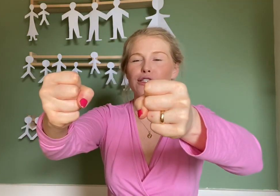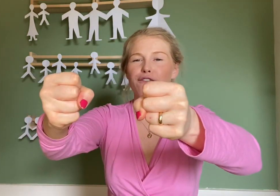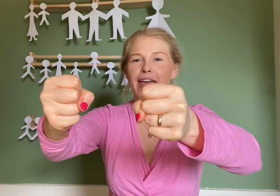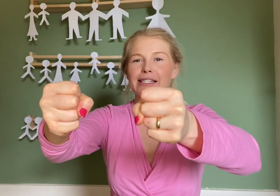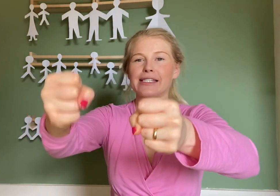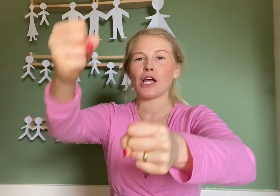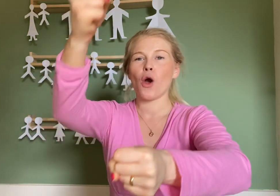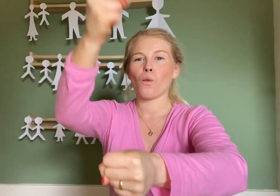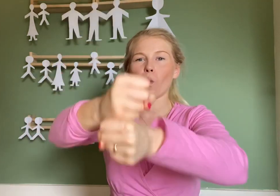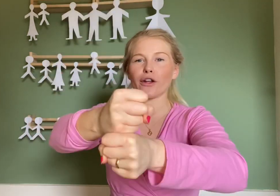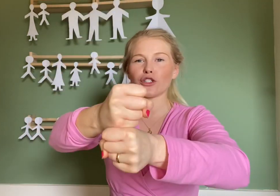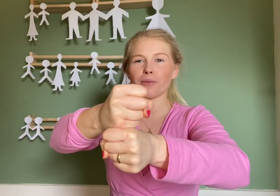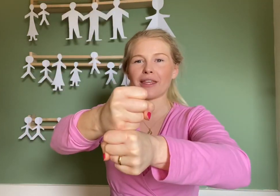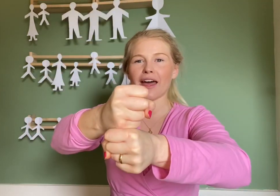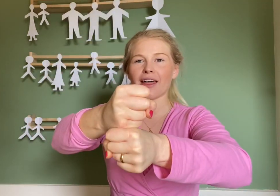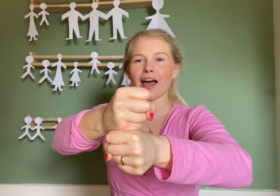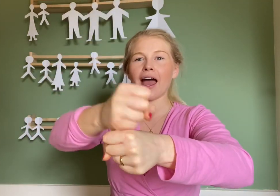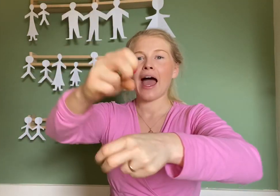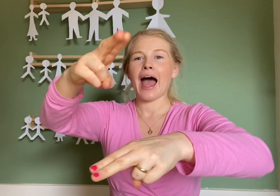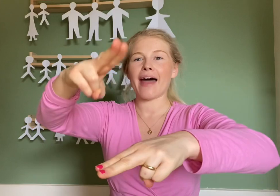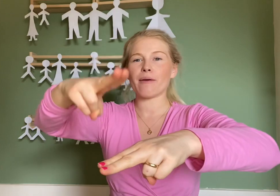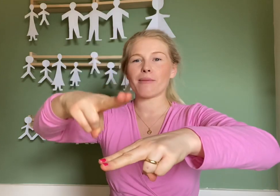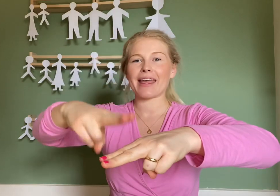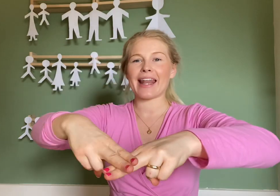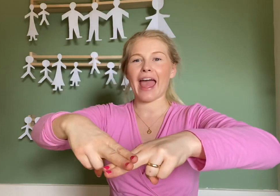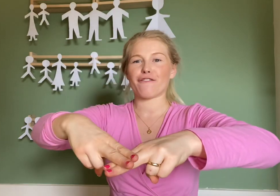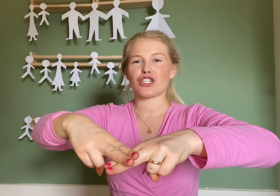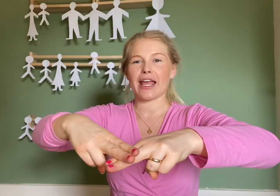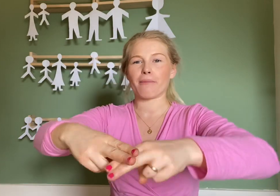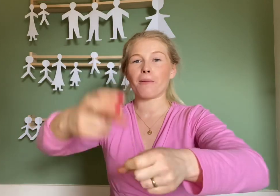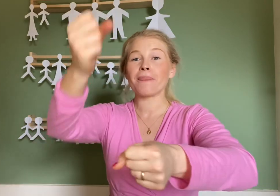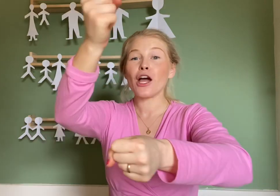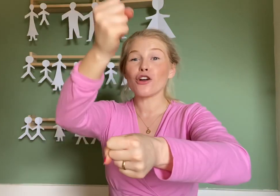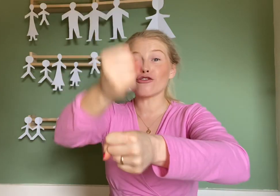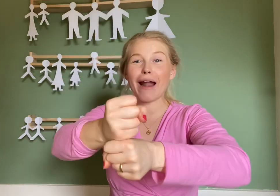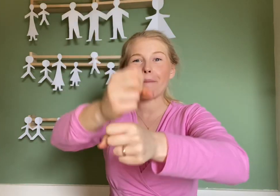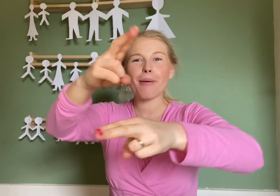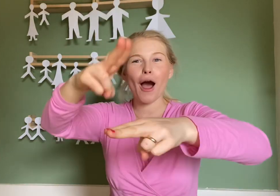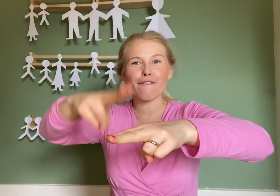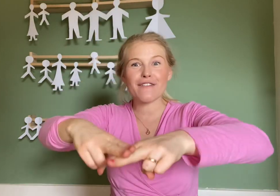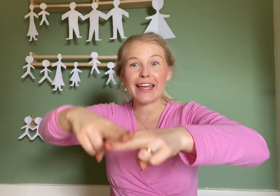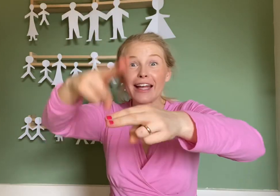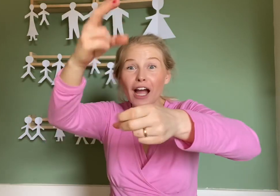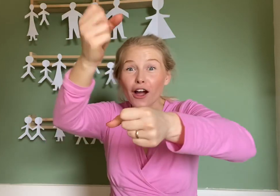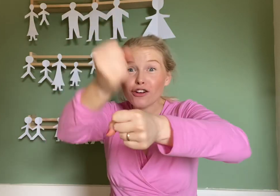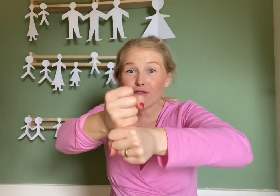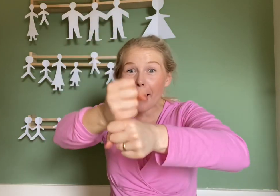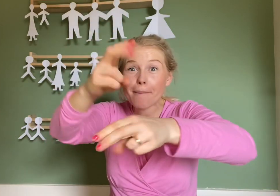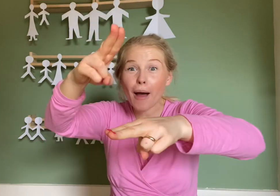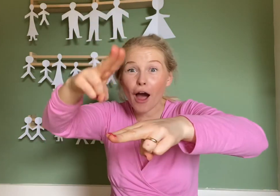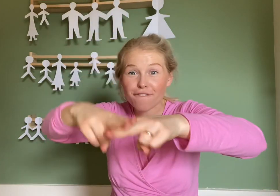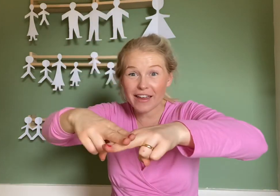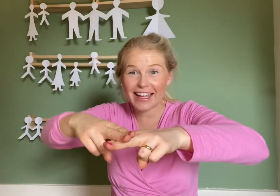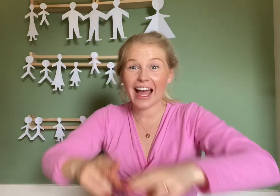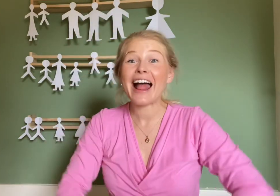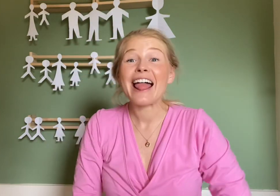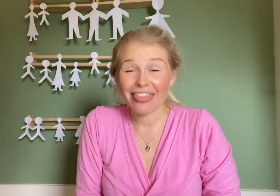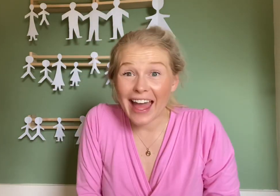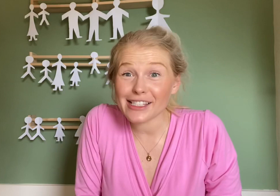fists, one on top of the other, and then we make an F shape. Grandpa finger, grandpa finger. That's